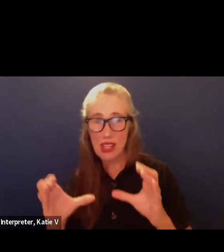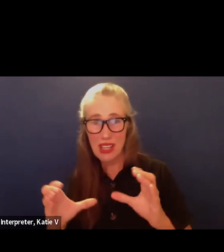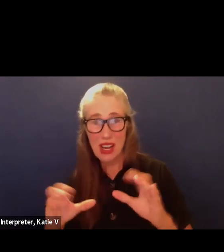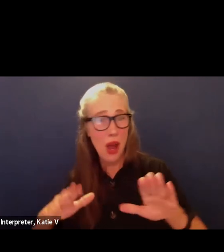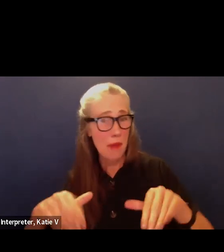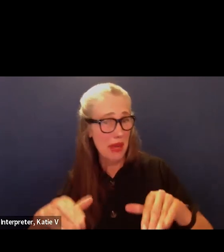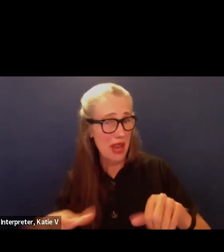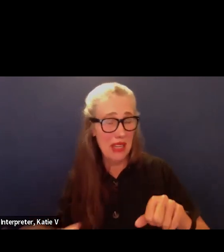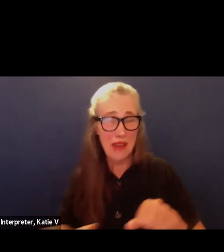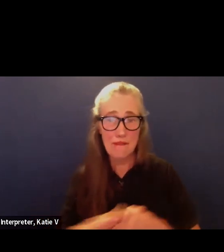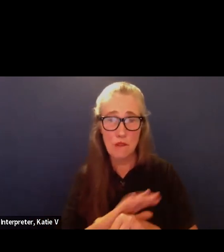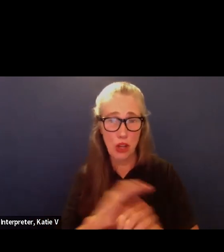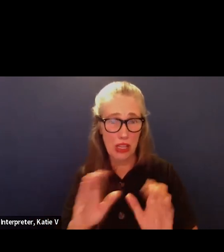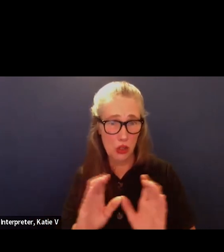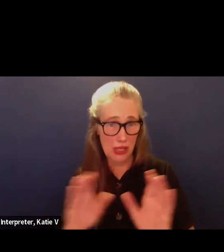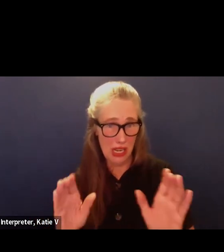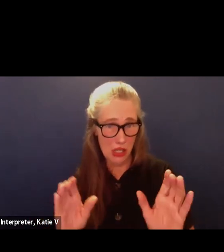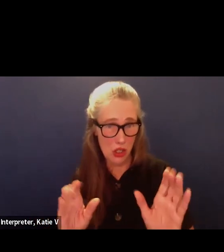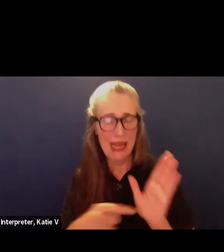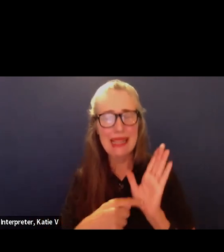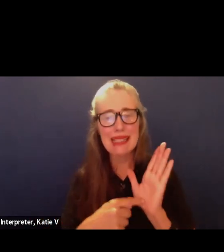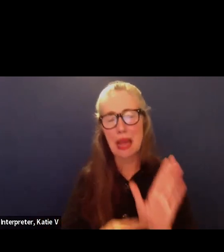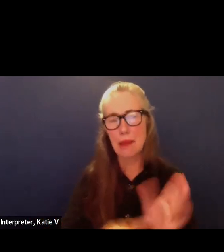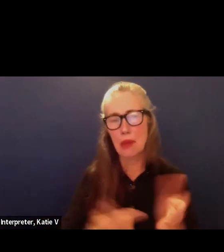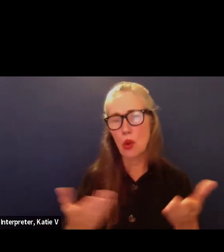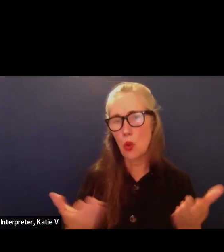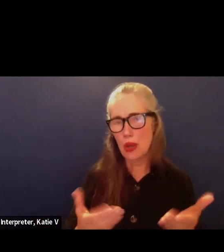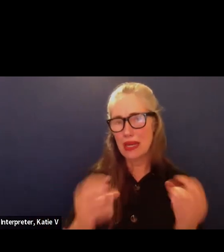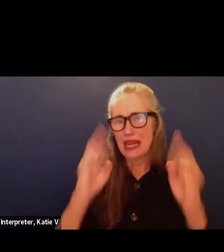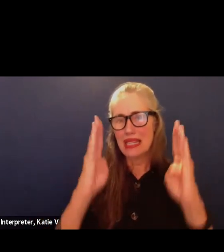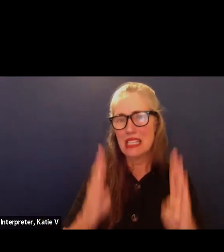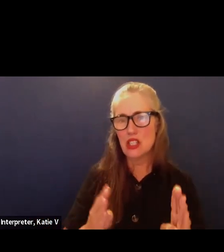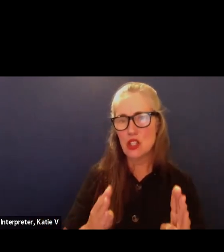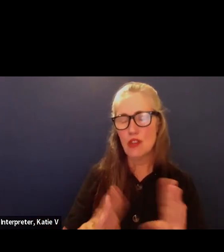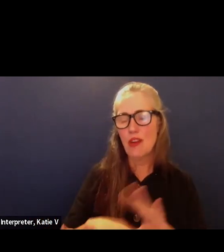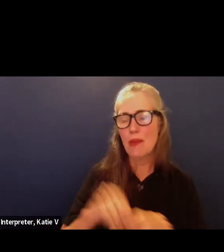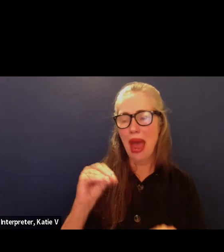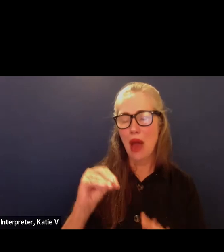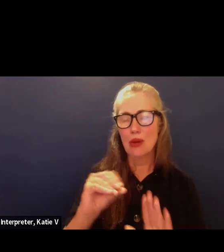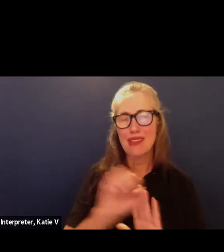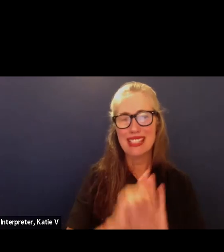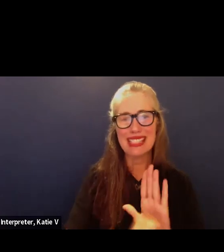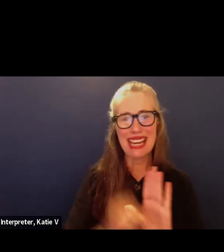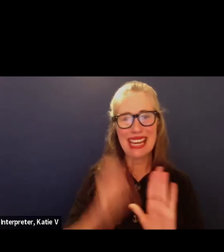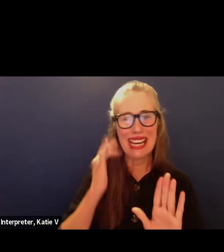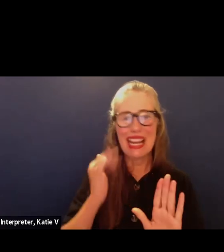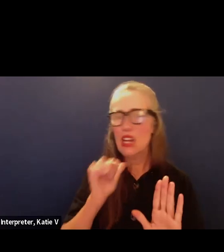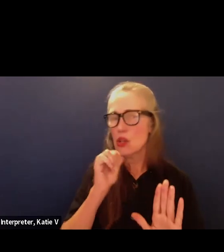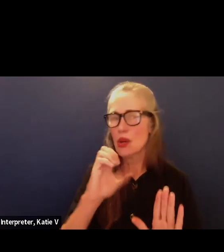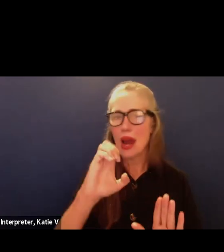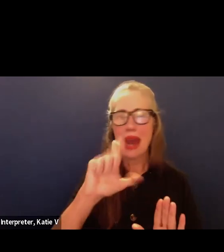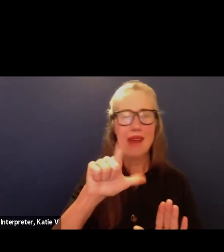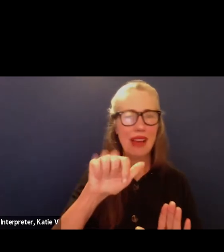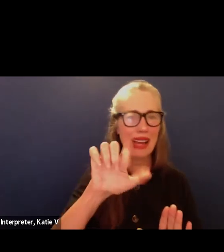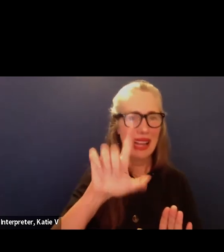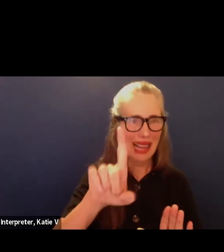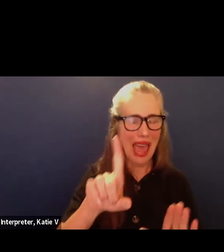fully credentialed. An example of this would be a teacher who's from out of state, but they do not hold a CLAD permit.